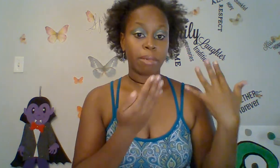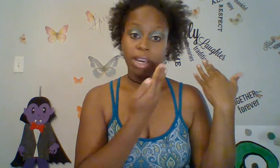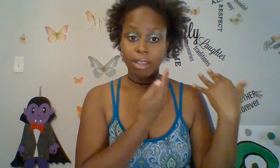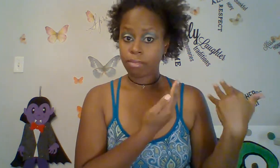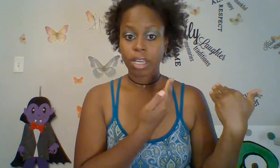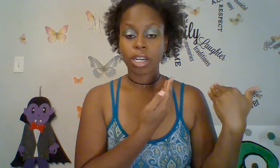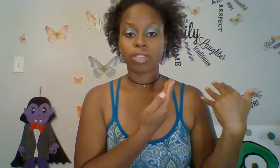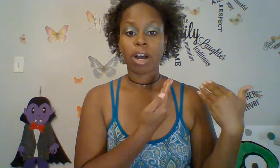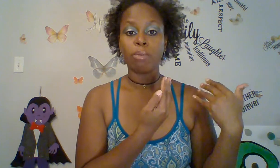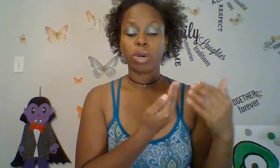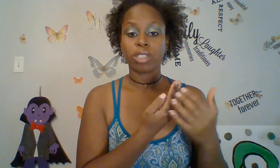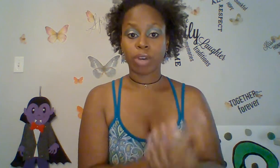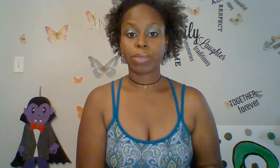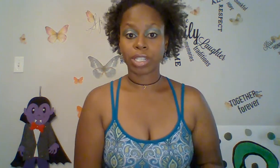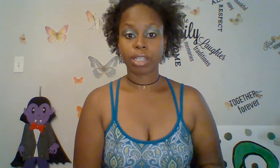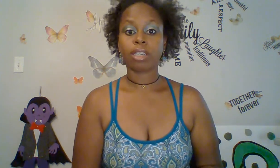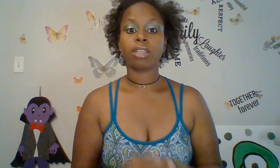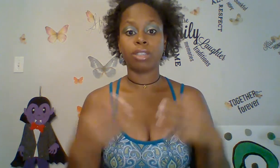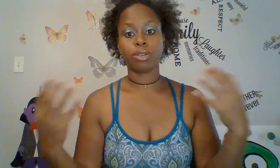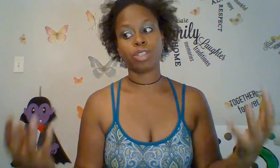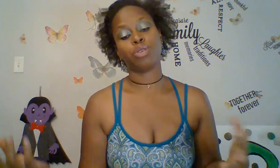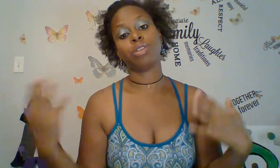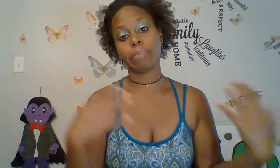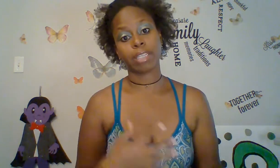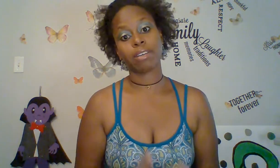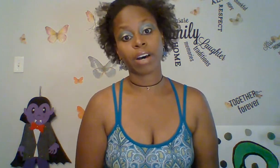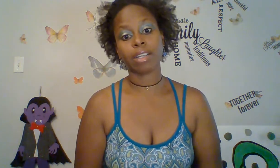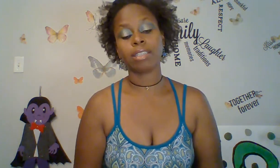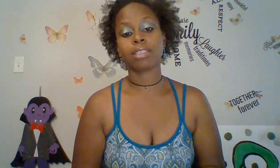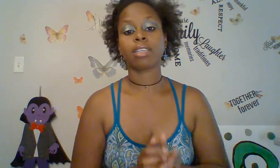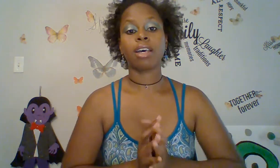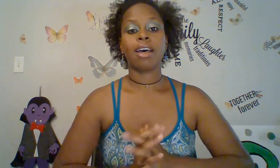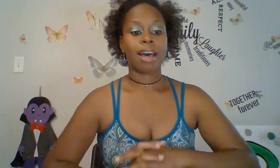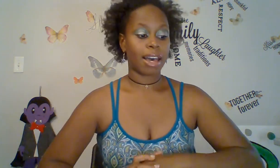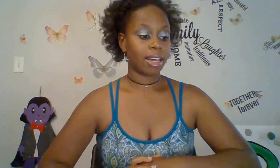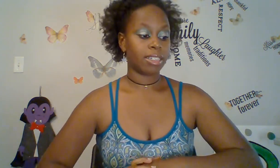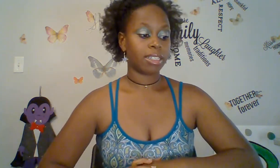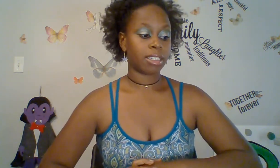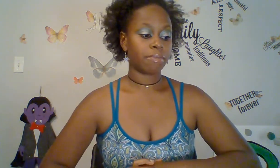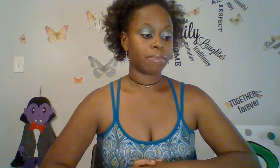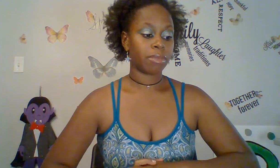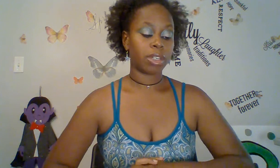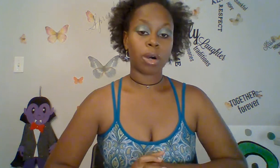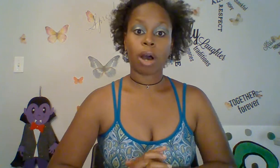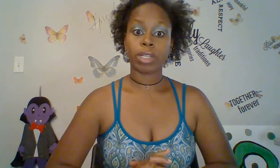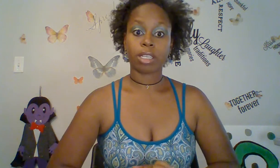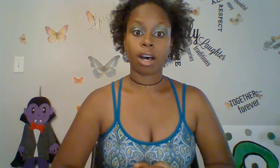my eardrum was ruptured due to domestic violence and, you know, I was young